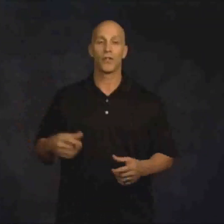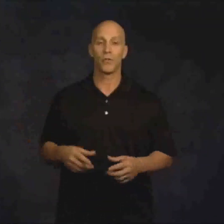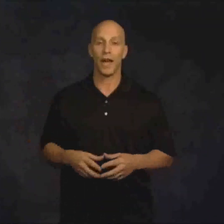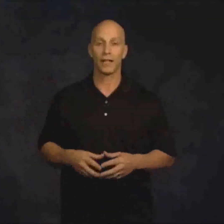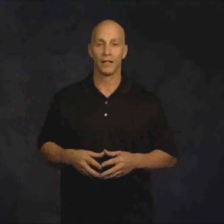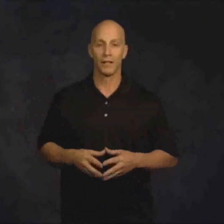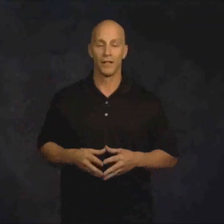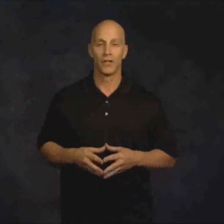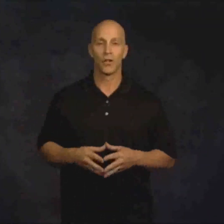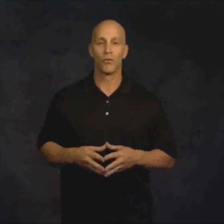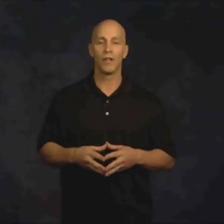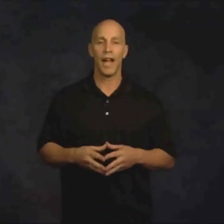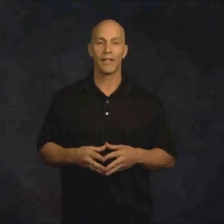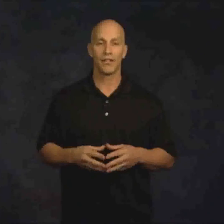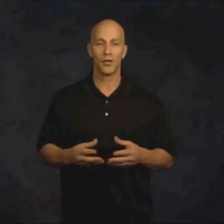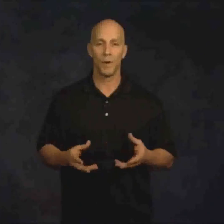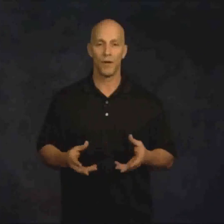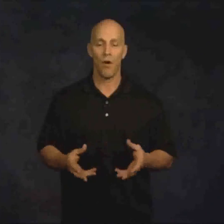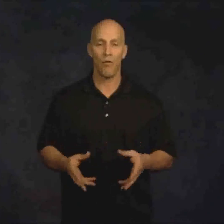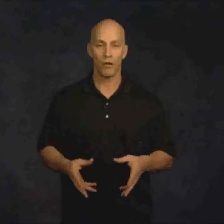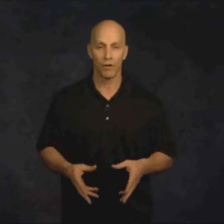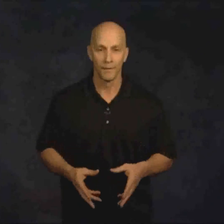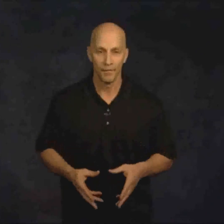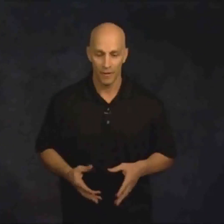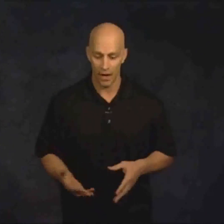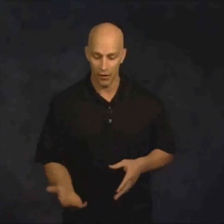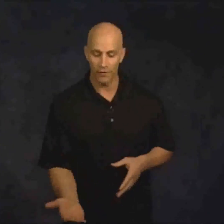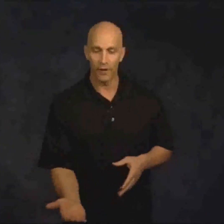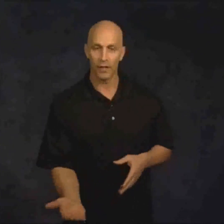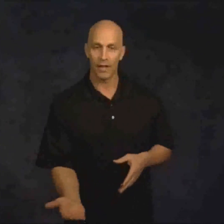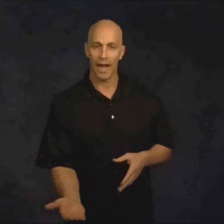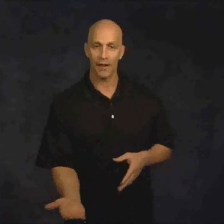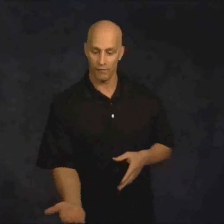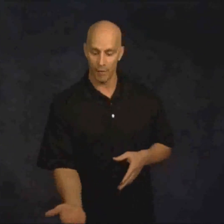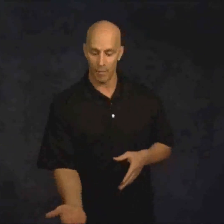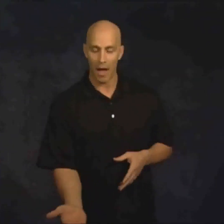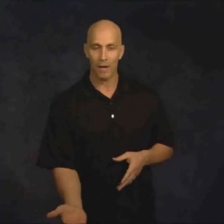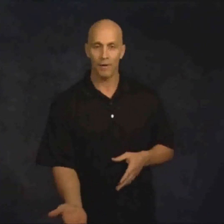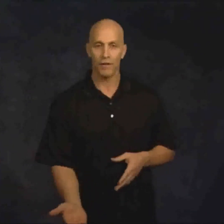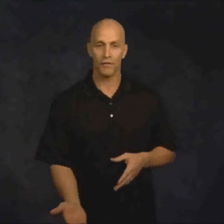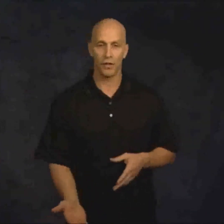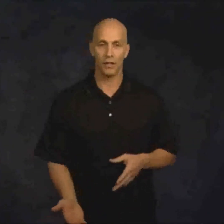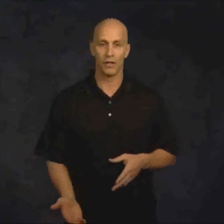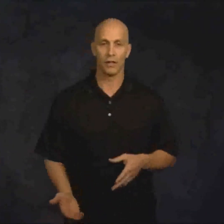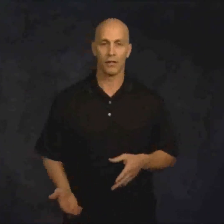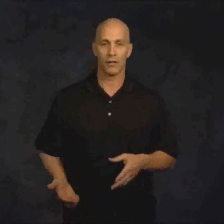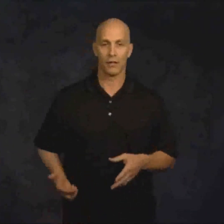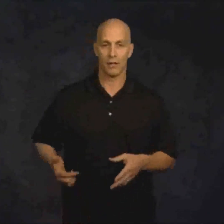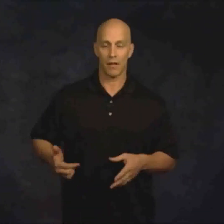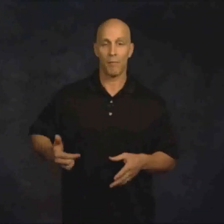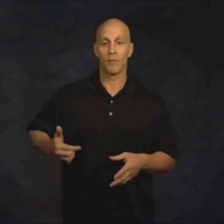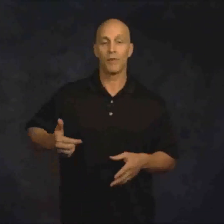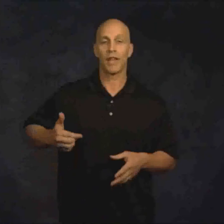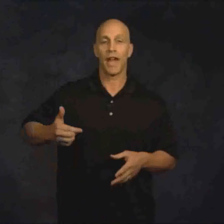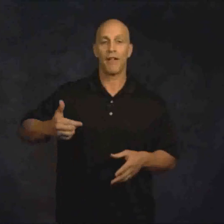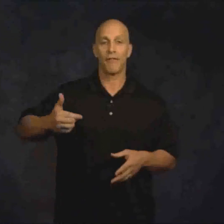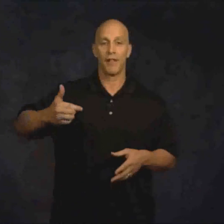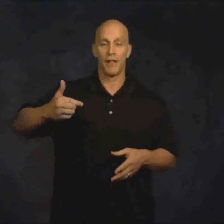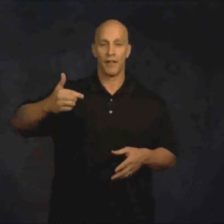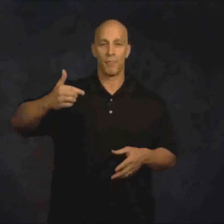correct. So realize as you bend over that you're feeling that from the bottom of your foot up through the calf, the